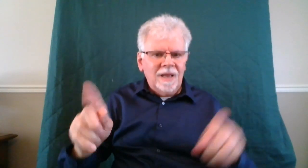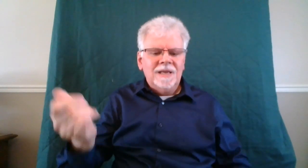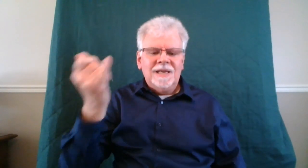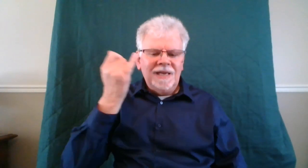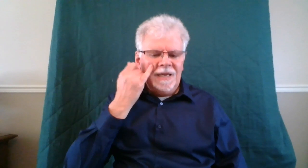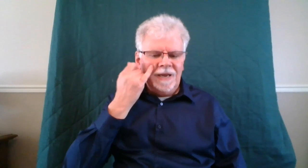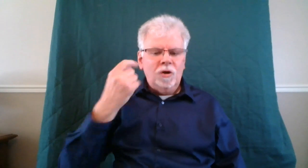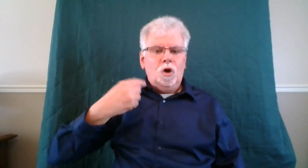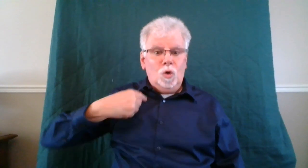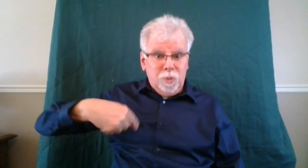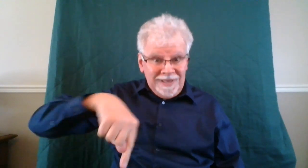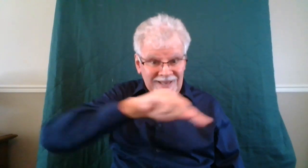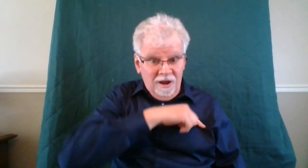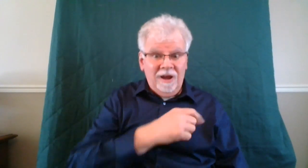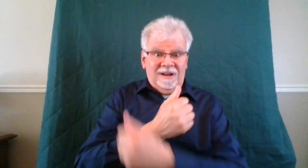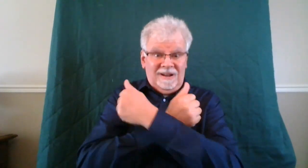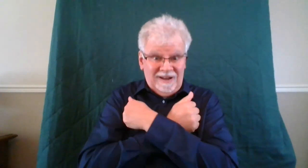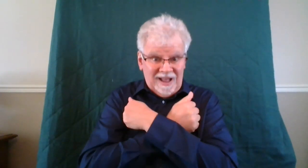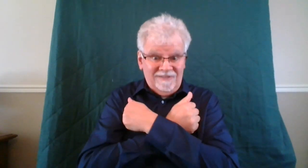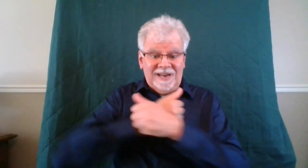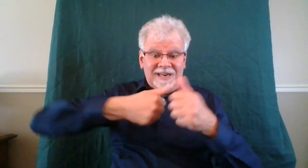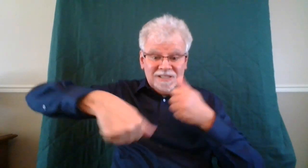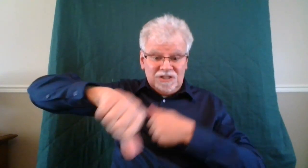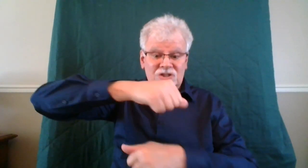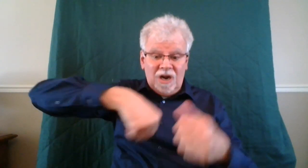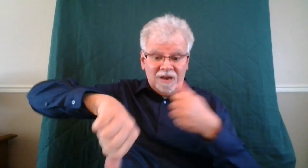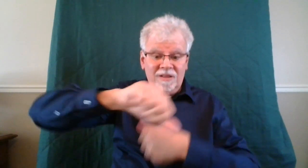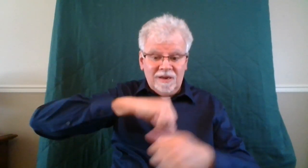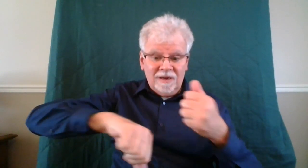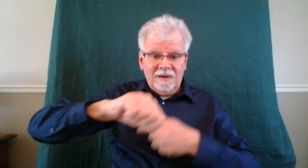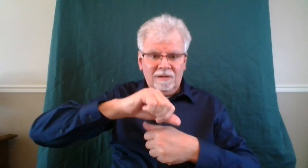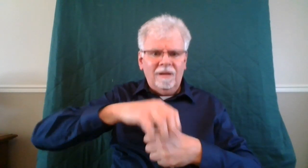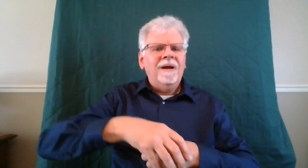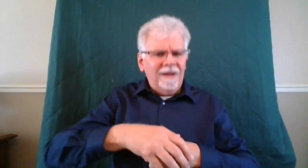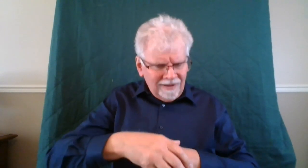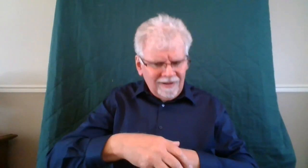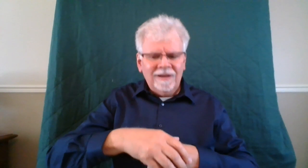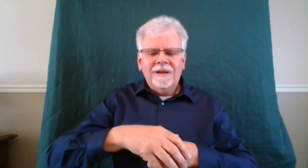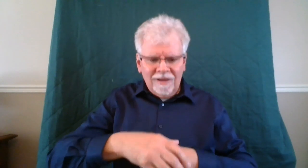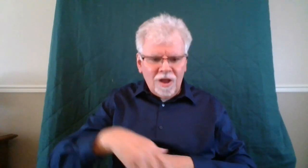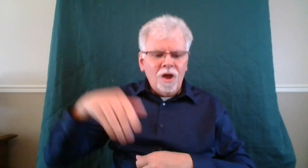Yet, if we love one another, God